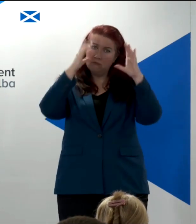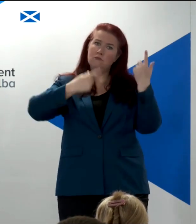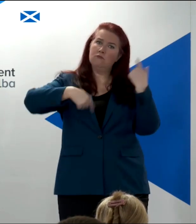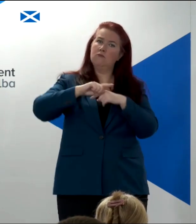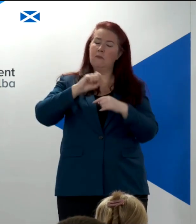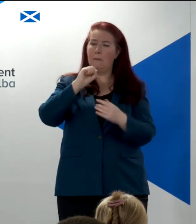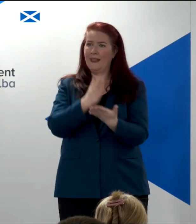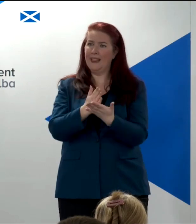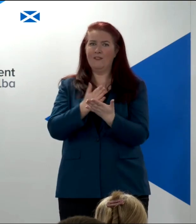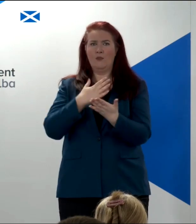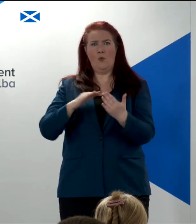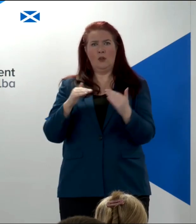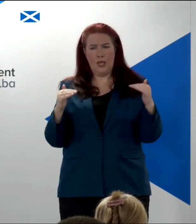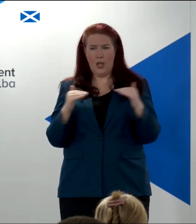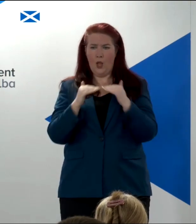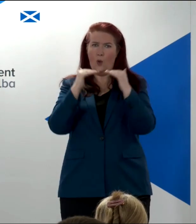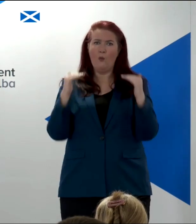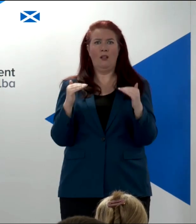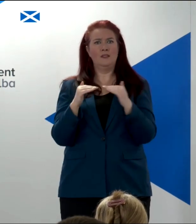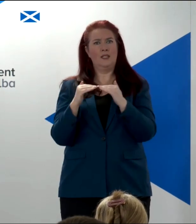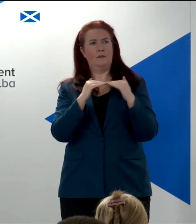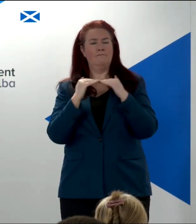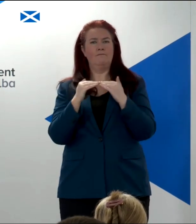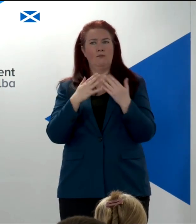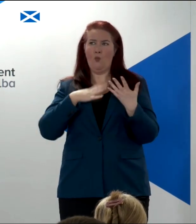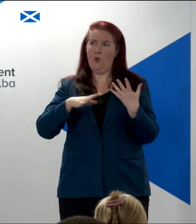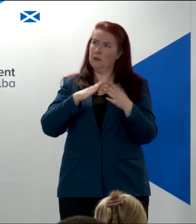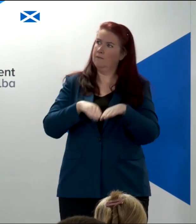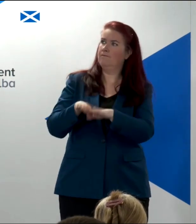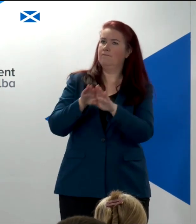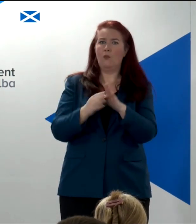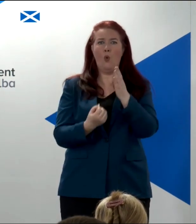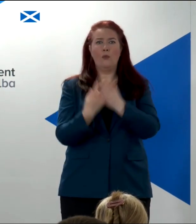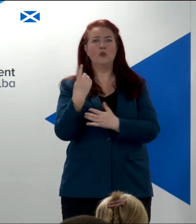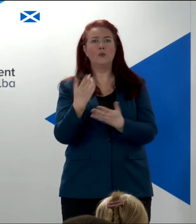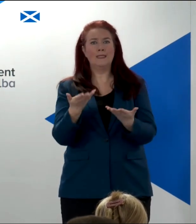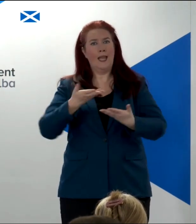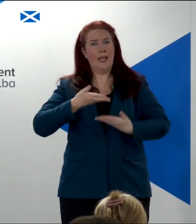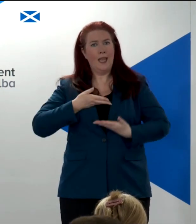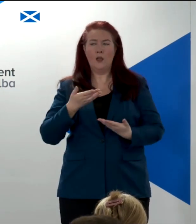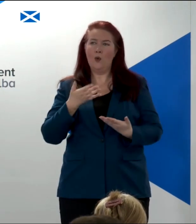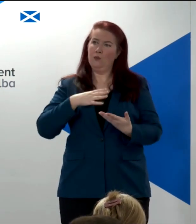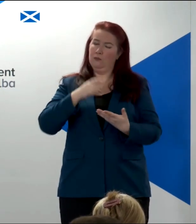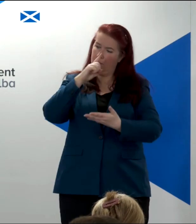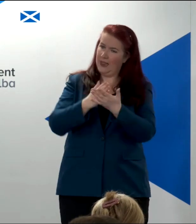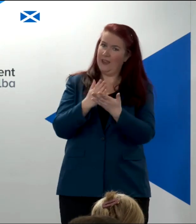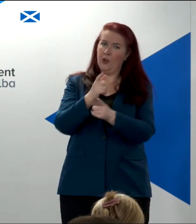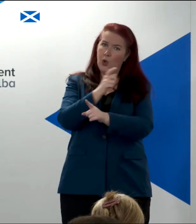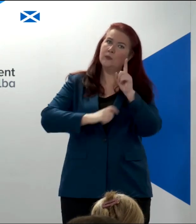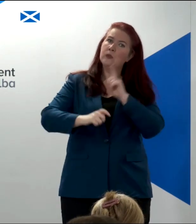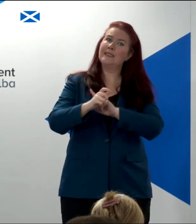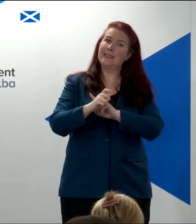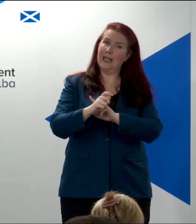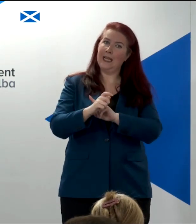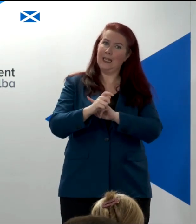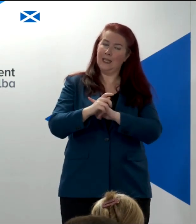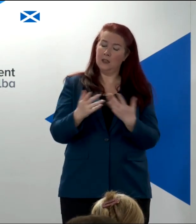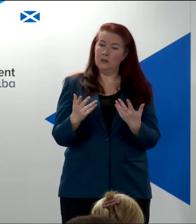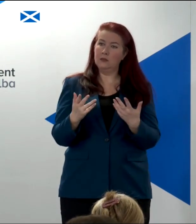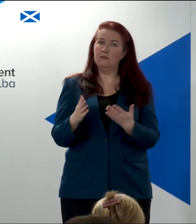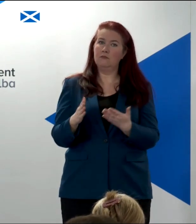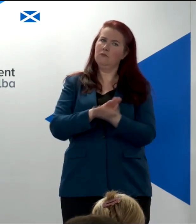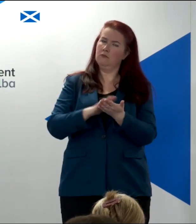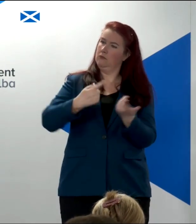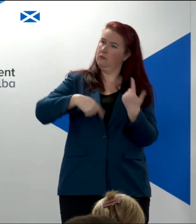in equality, a belief in opportunity, a belief in community, and that we are entitled to